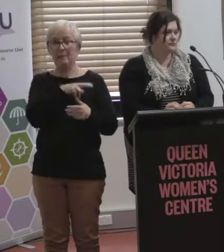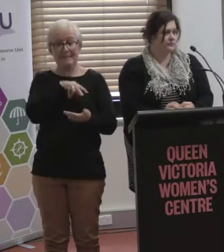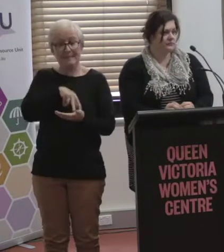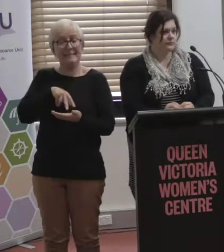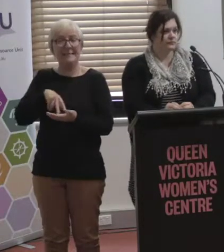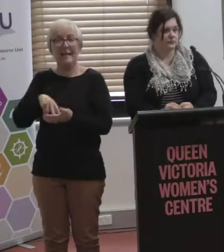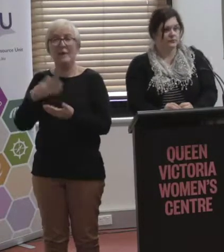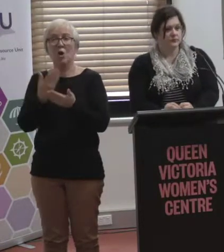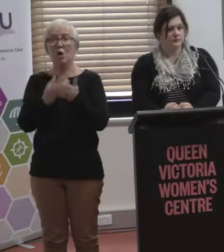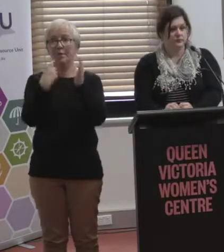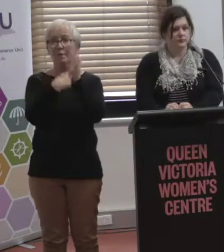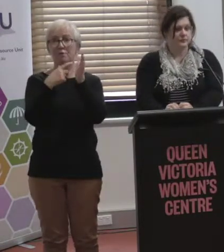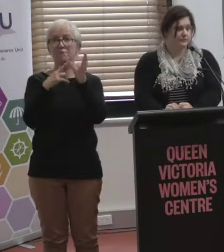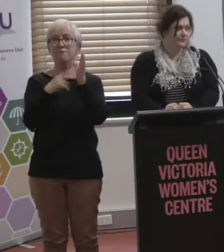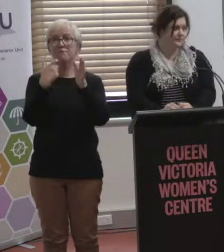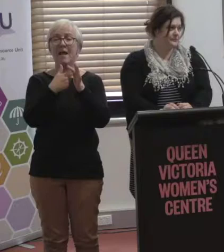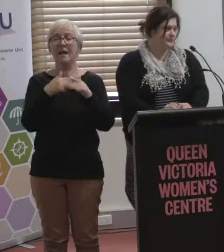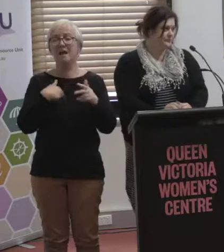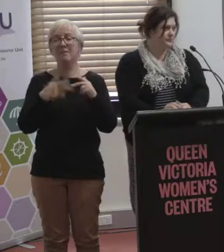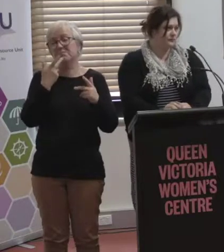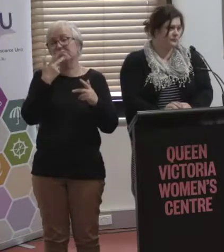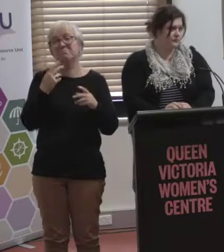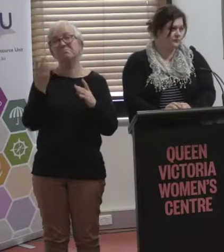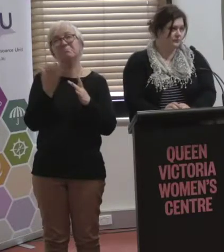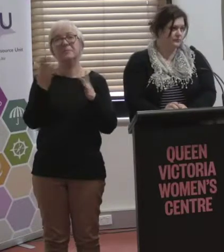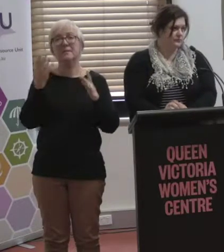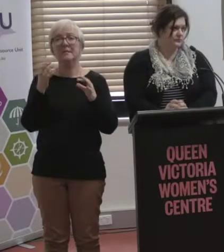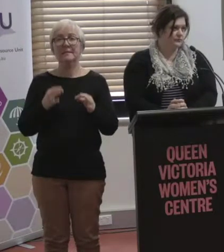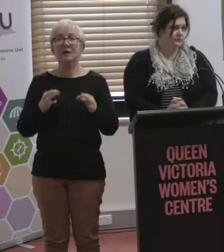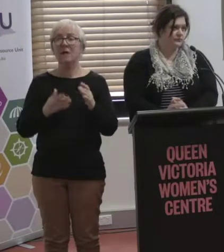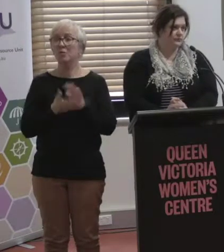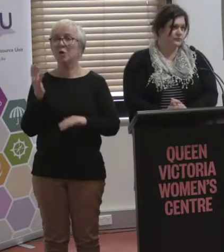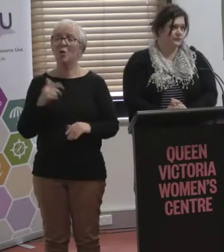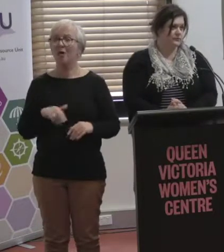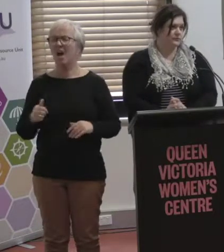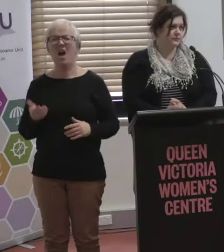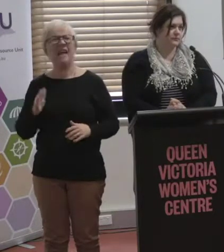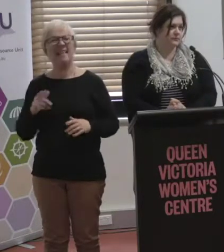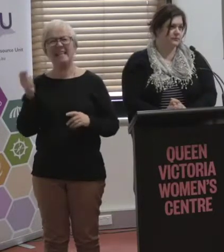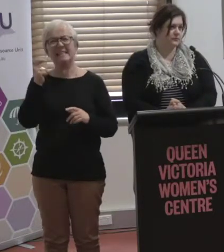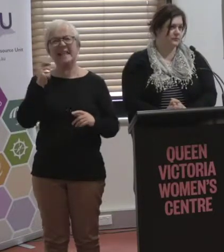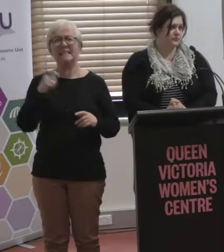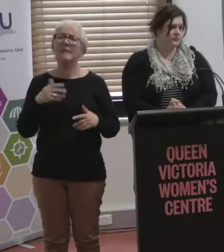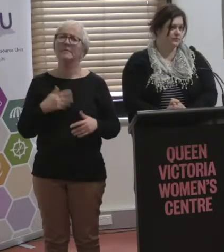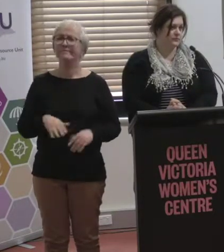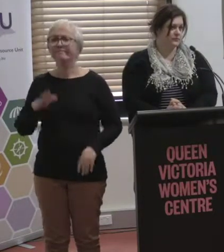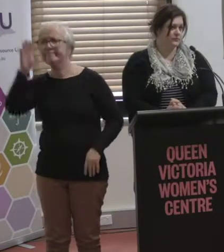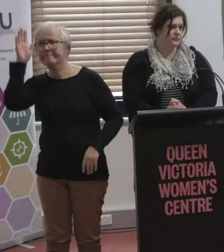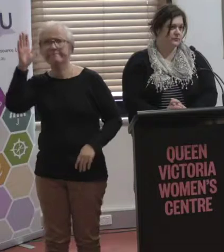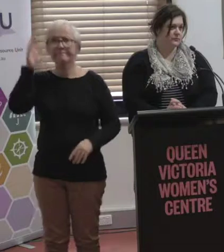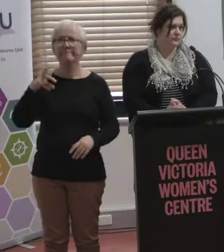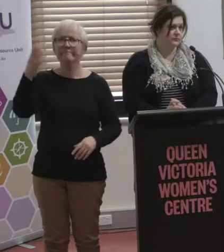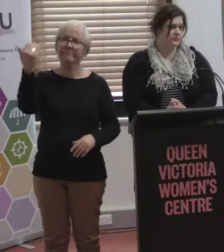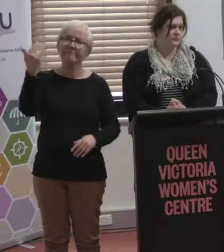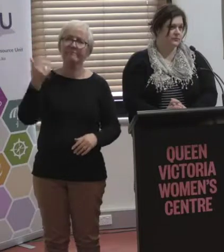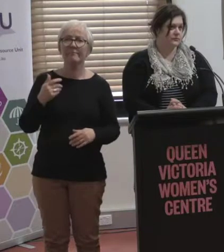I wanted to go, oi, Mr Taxi, come and pick me up, I should be able to do that if I wanted to. And anybody should be able to.